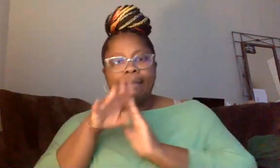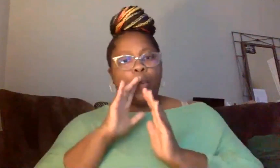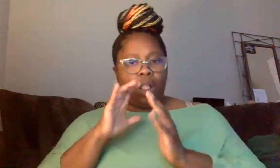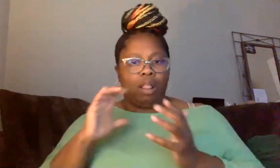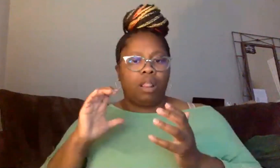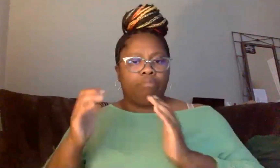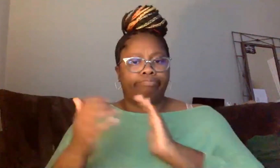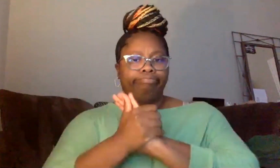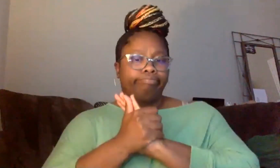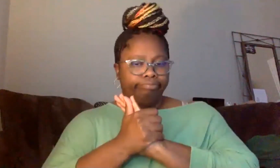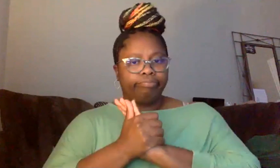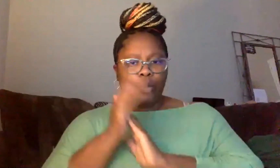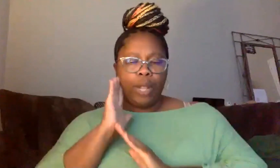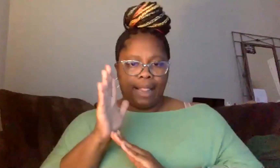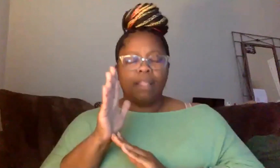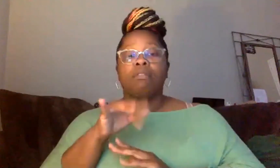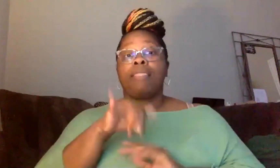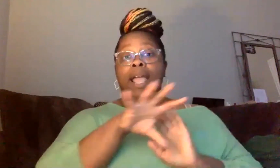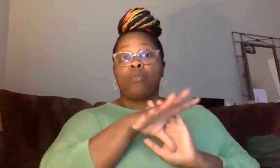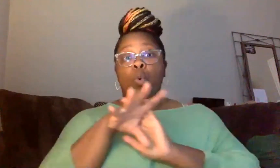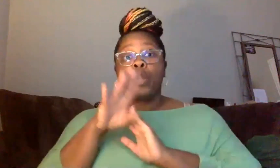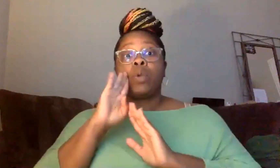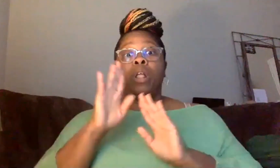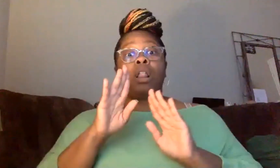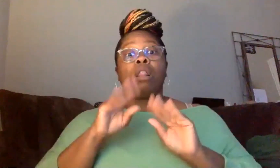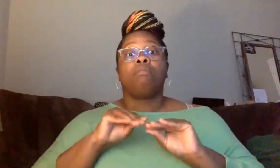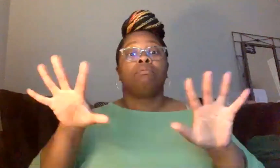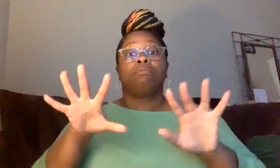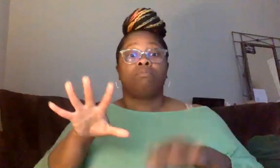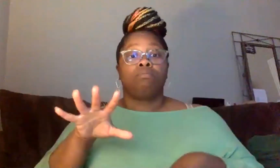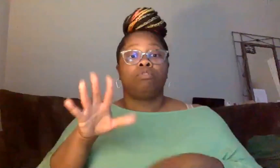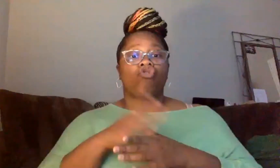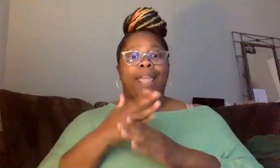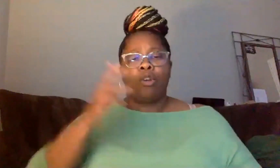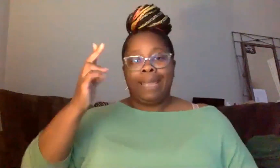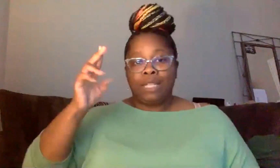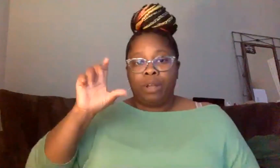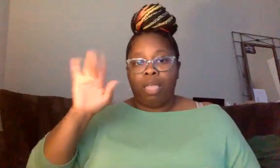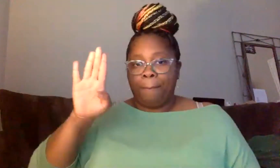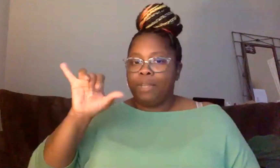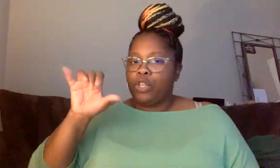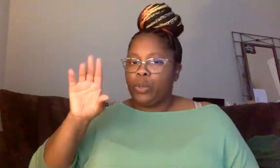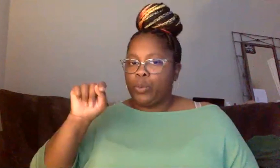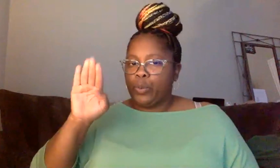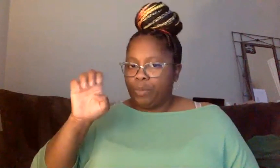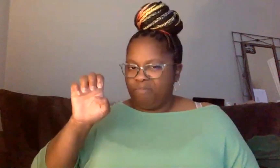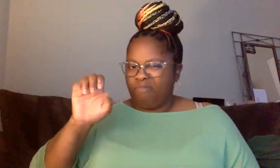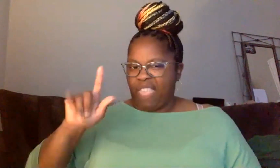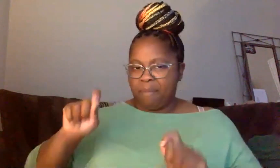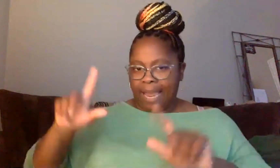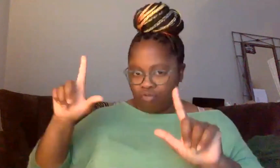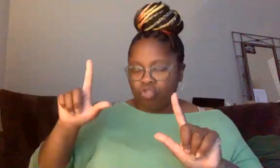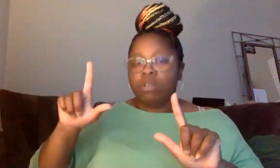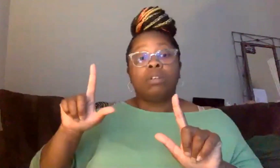and we will have a recording and we'll share it. I've said where we would share it the history club YouTube page. We are going to have more of these